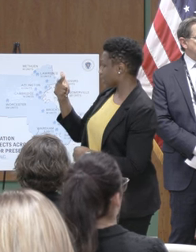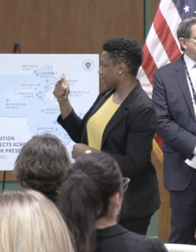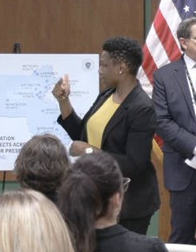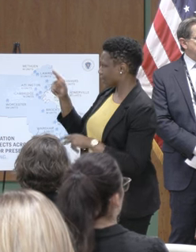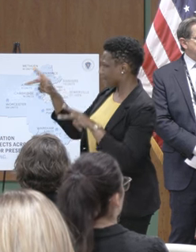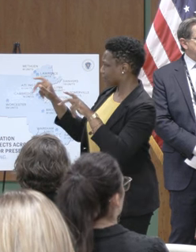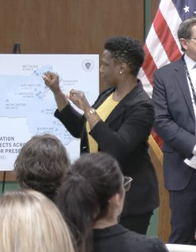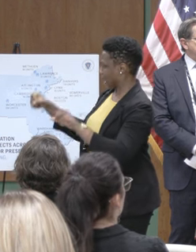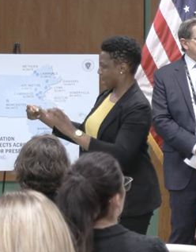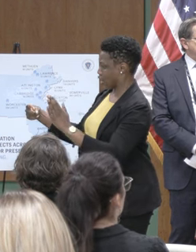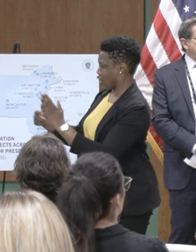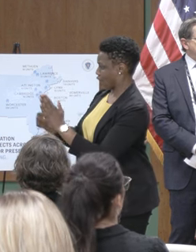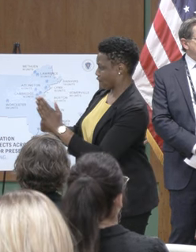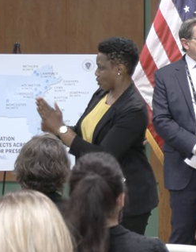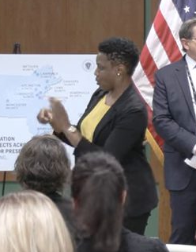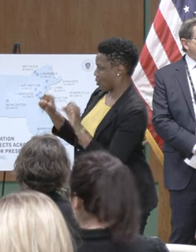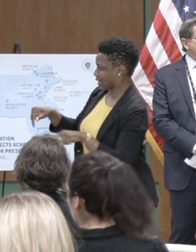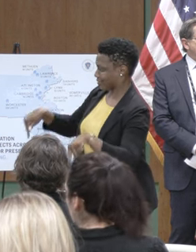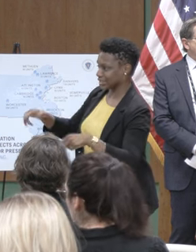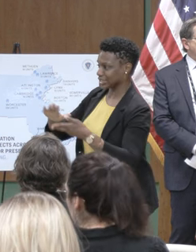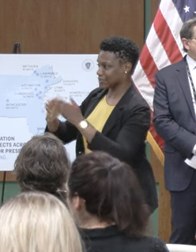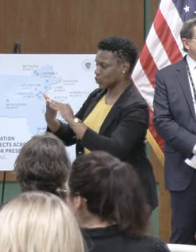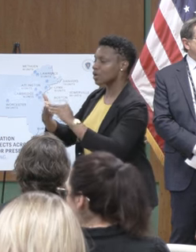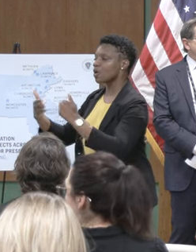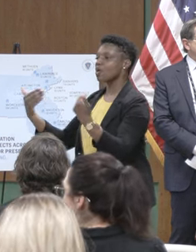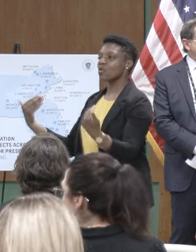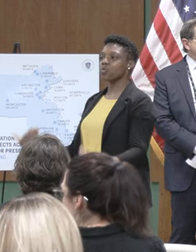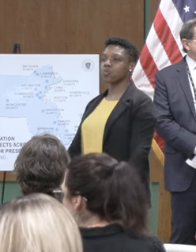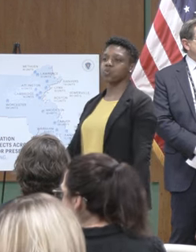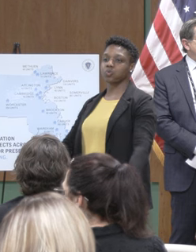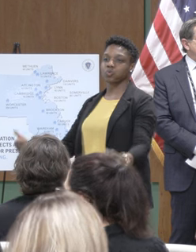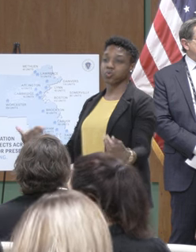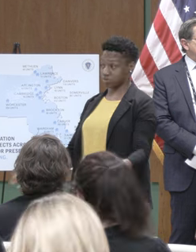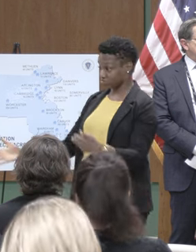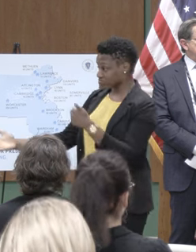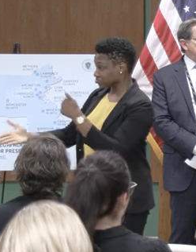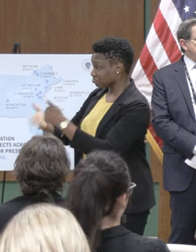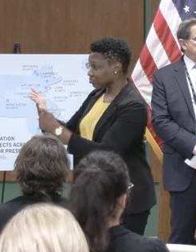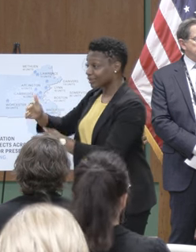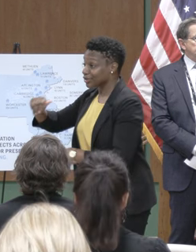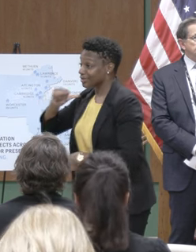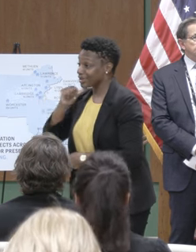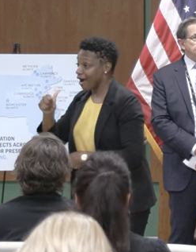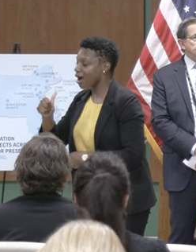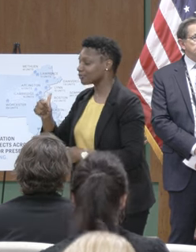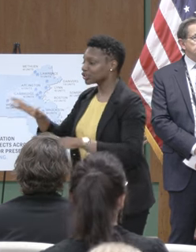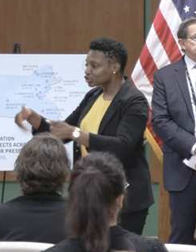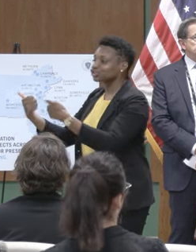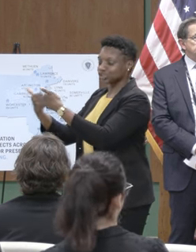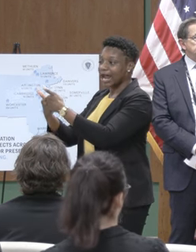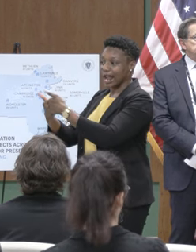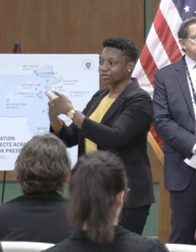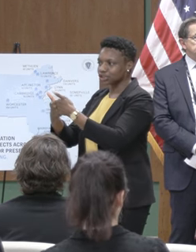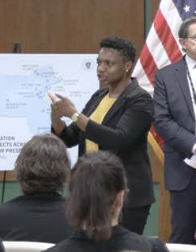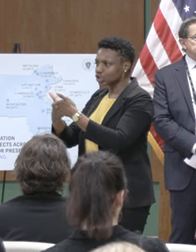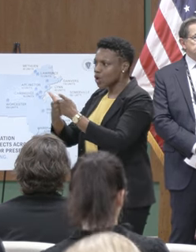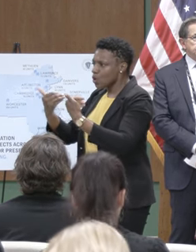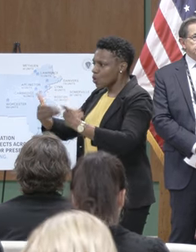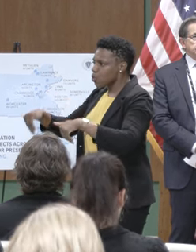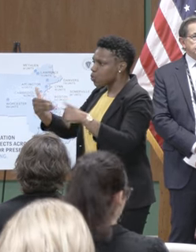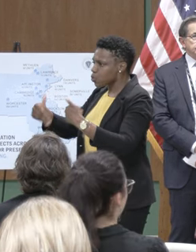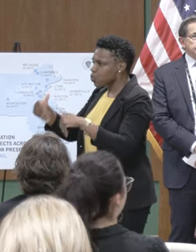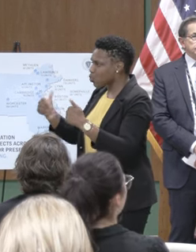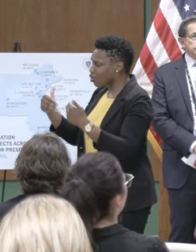to residents in our communities has become a difficult and challenging issue that will is in many ways defining